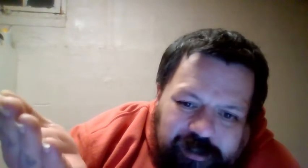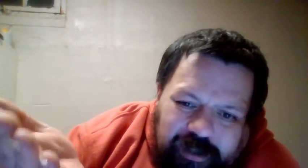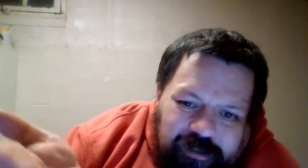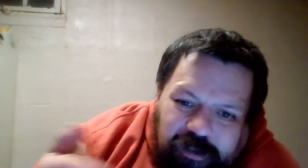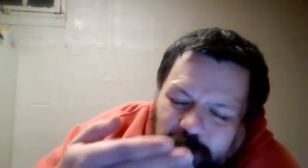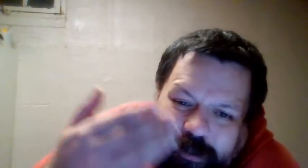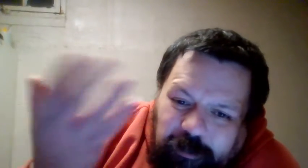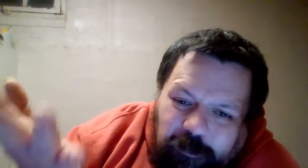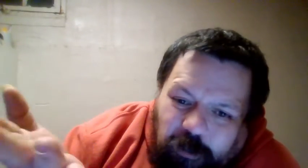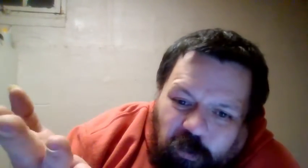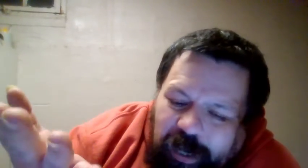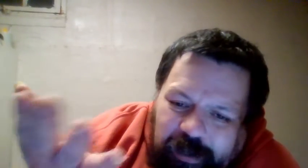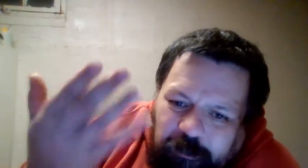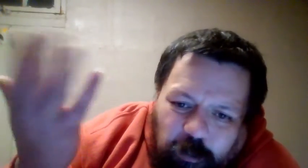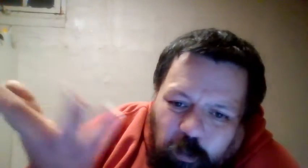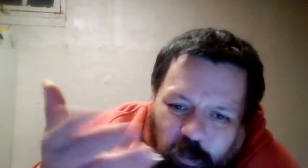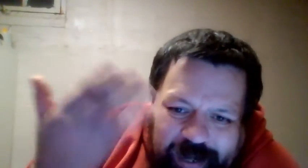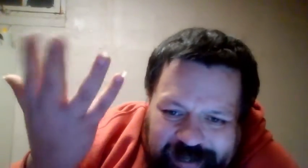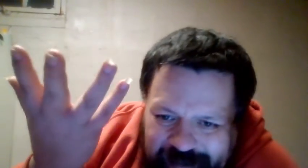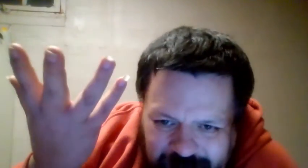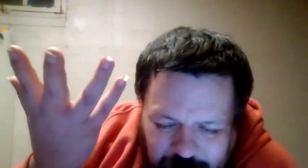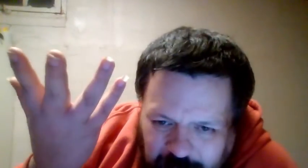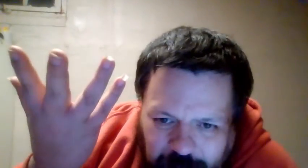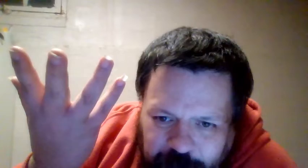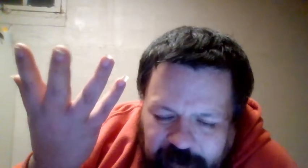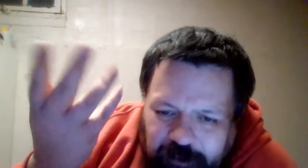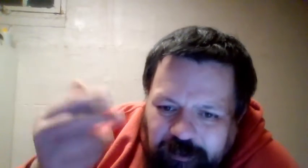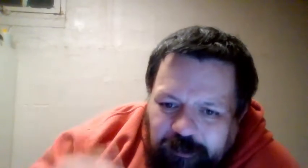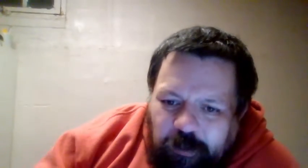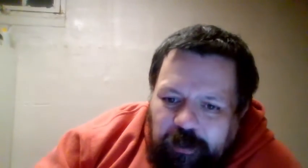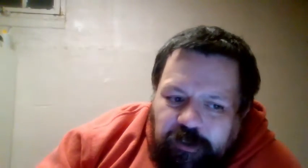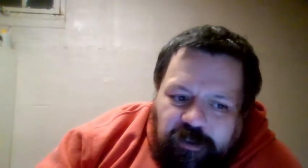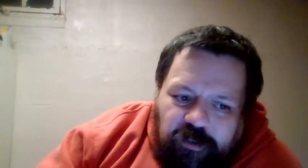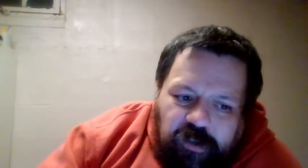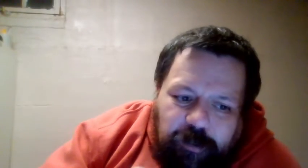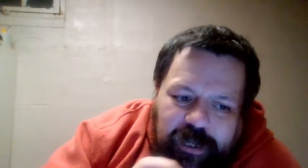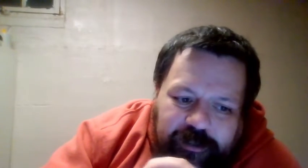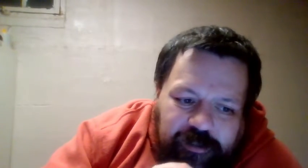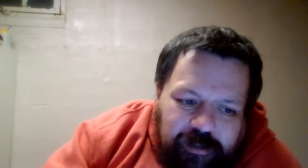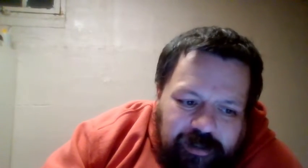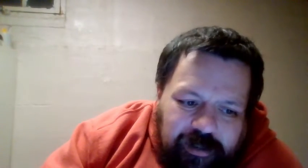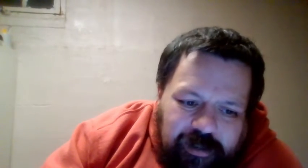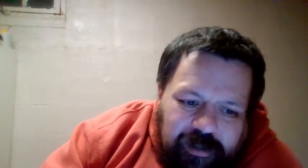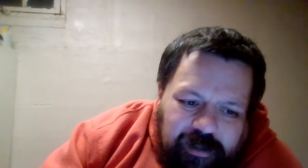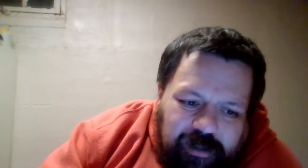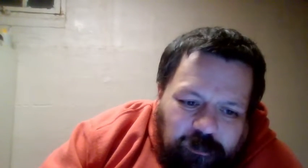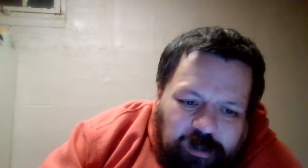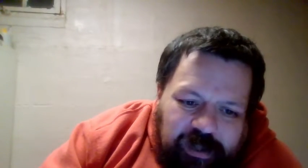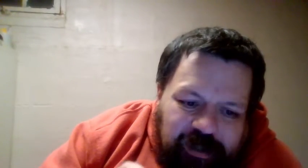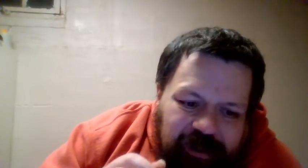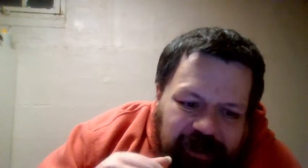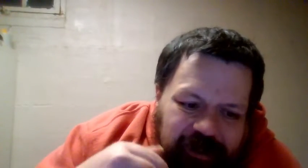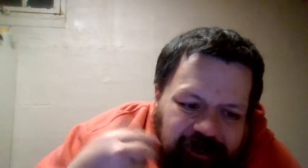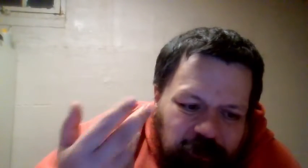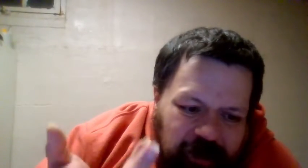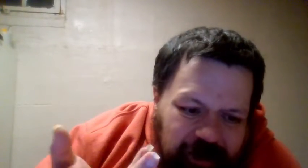2002, I don't even know what, I don't know why they didn't have a single Survivor Series match, but this one?